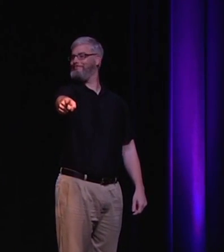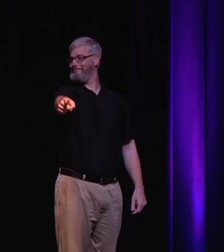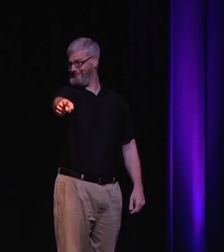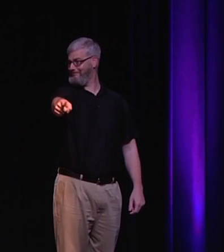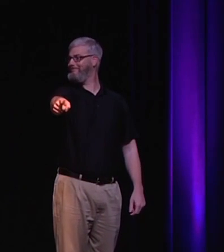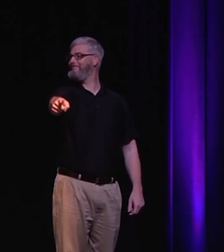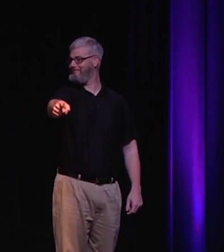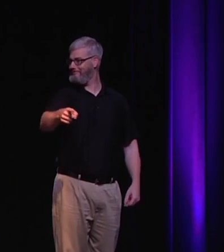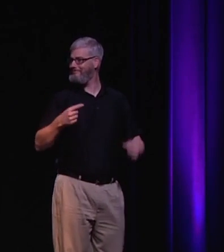blame. Blame this guy.